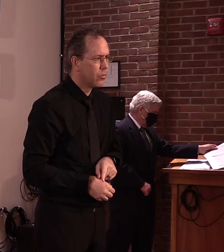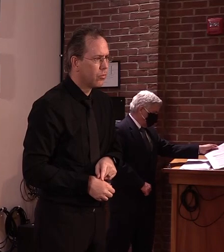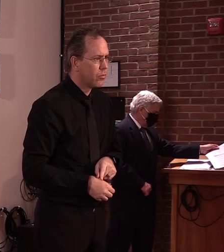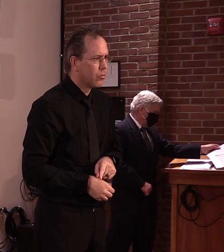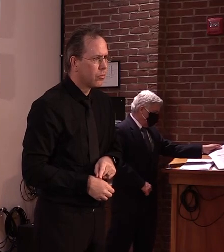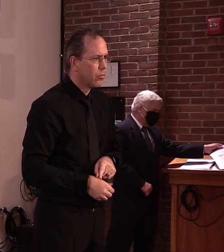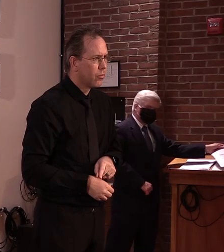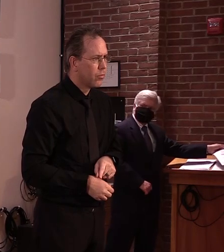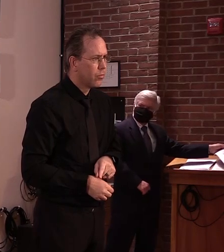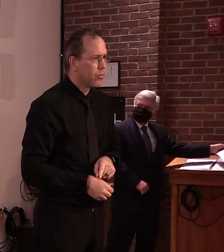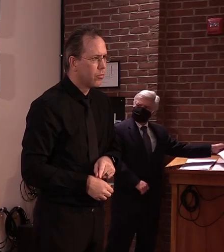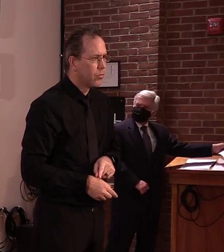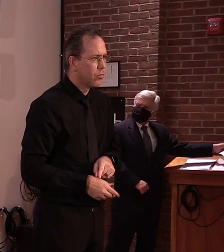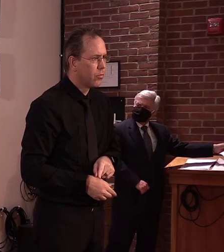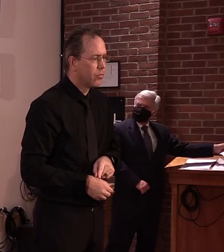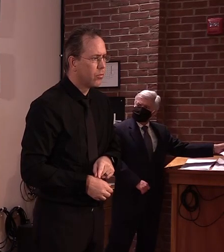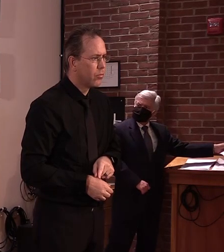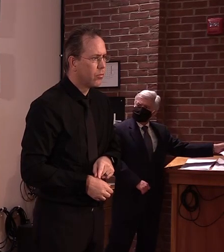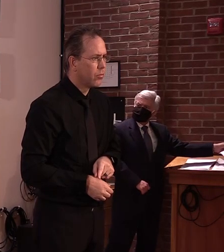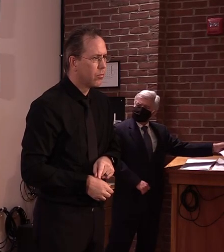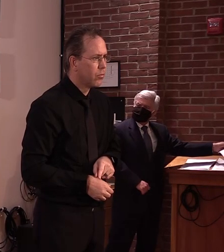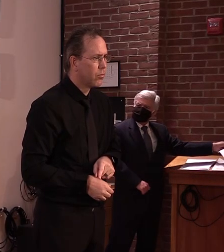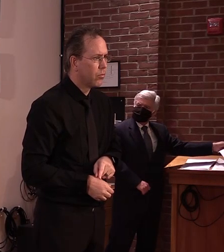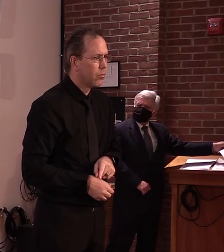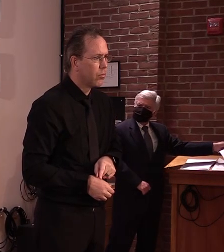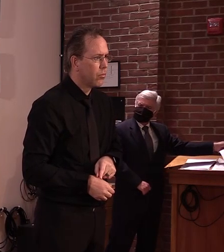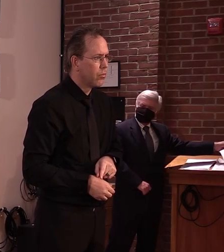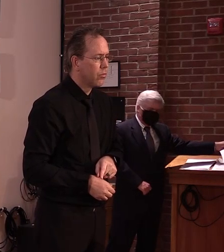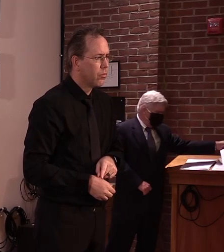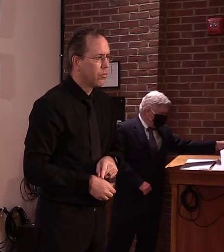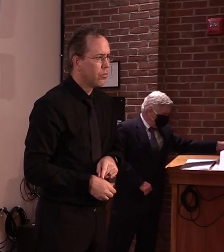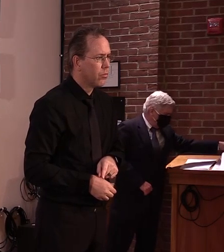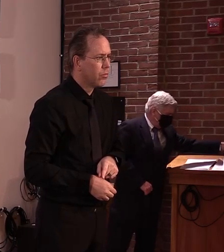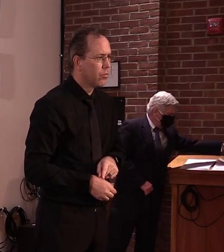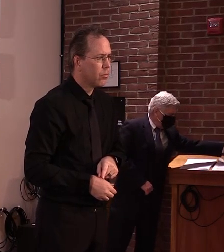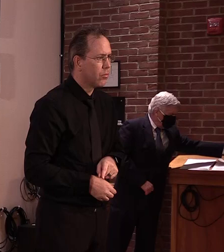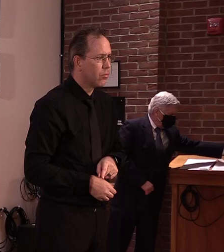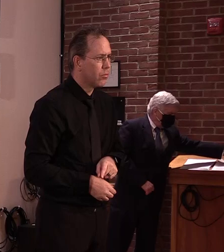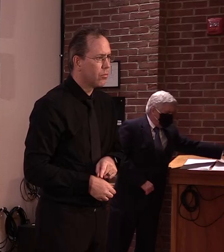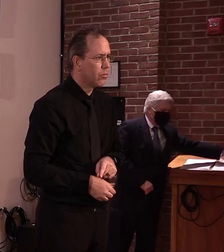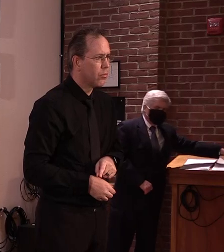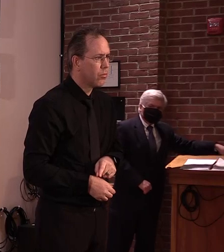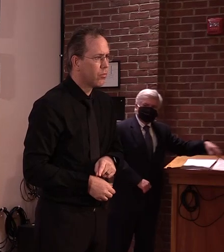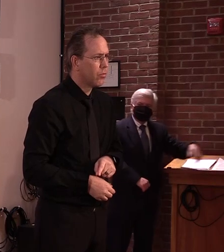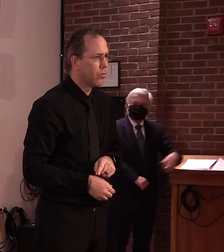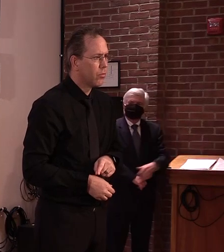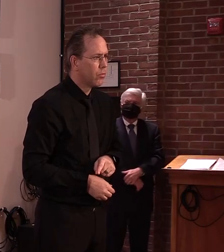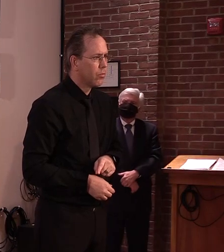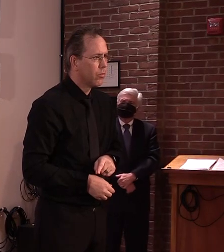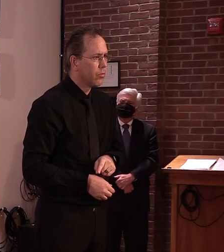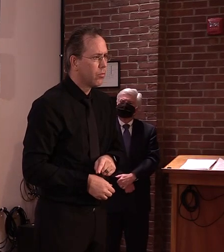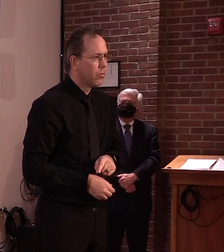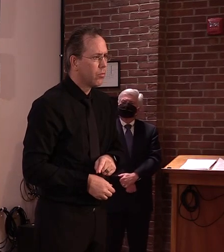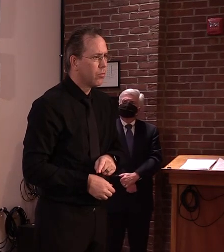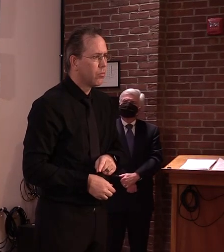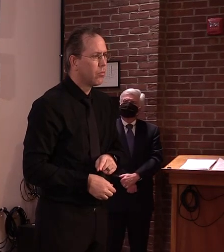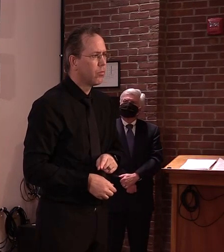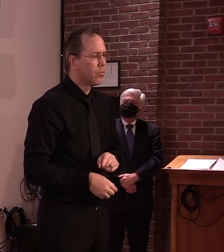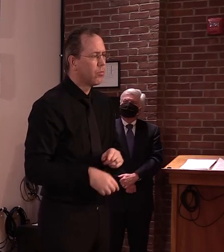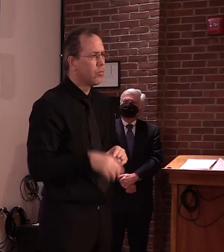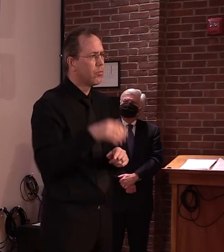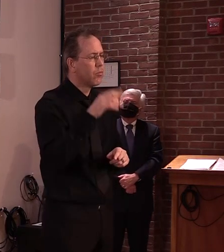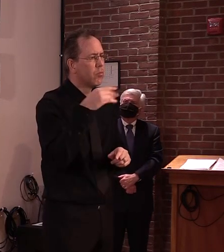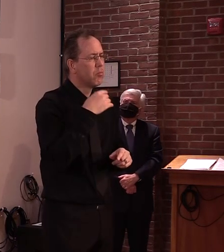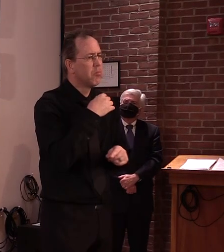that were promised on Friday, the number of out-of-staters that tested positive in Vermont, but were sent out-of-state, and the